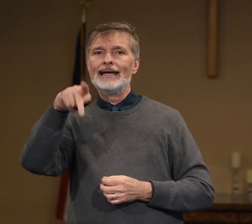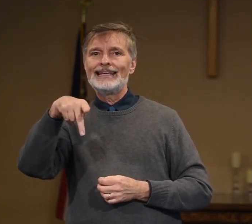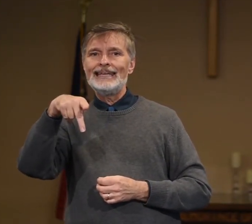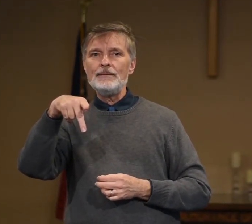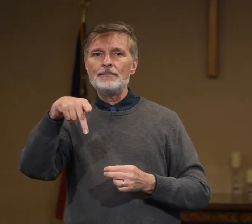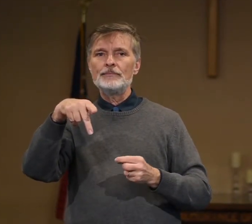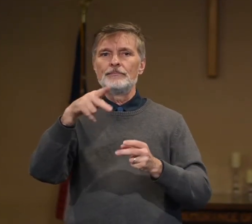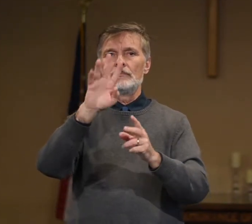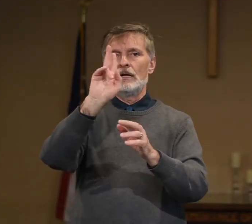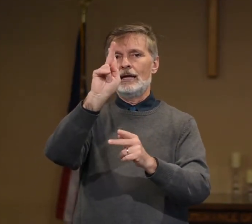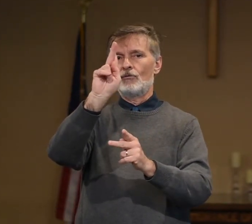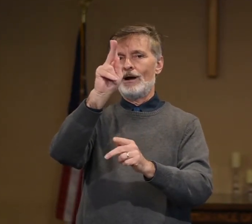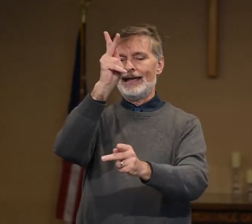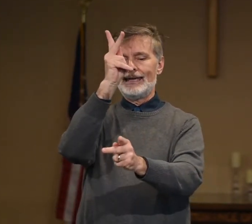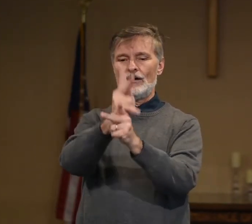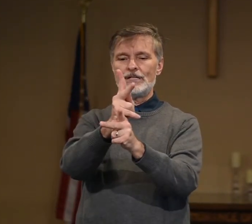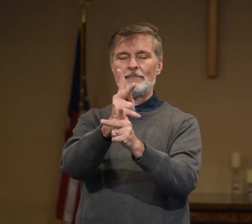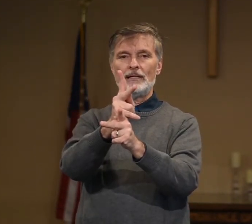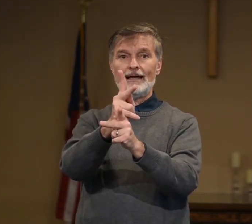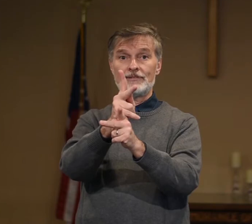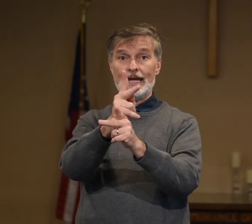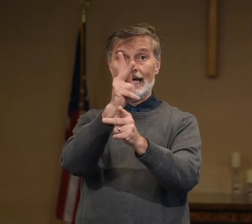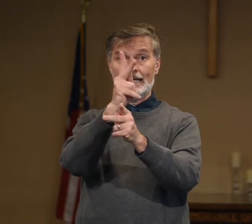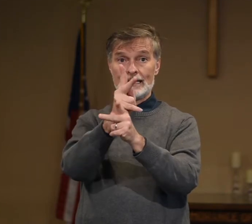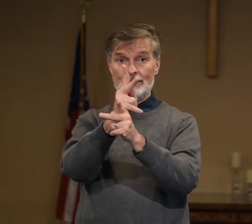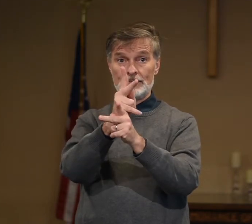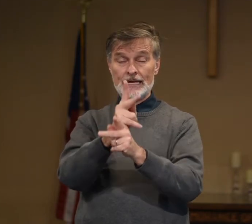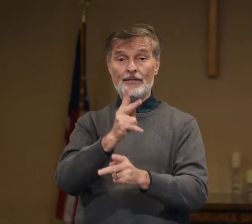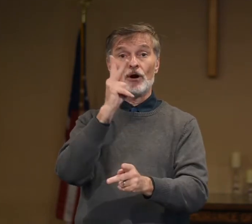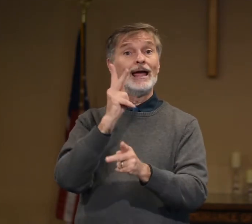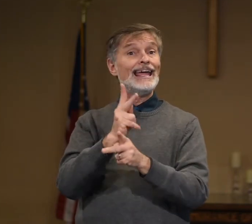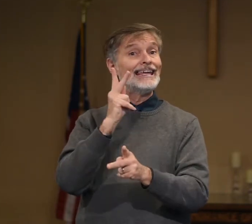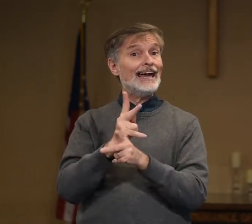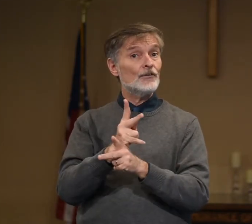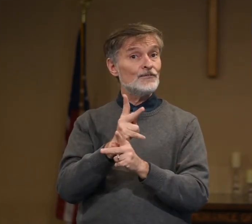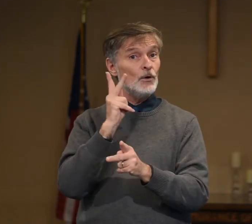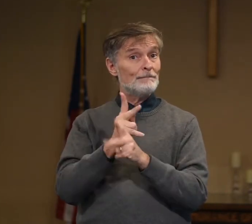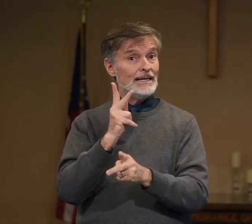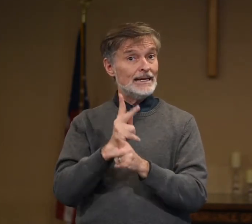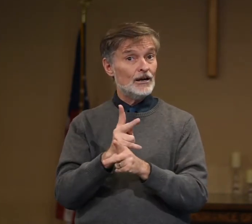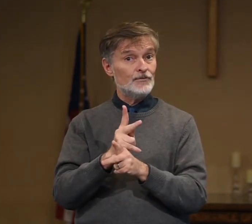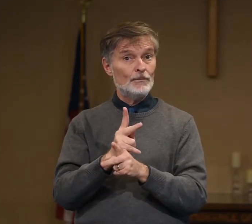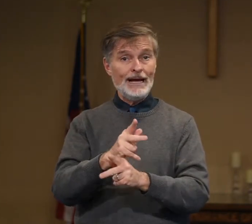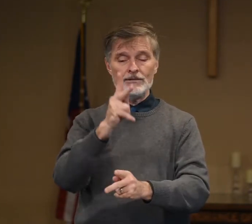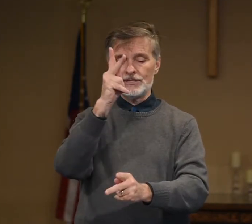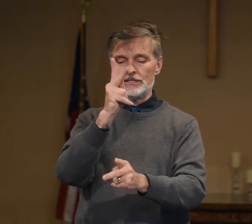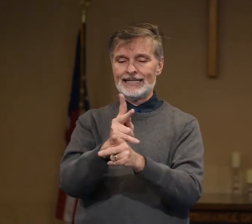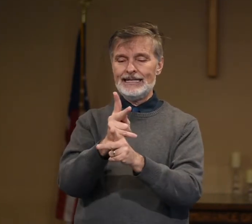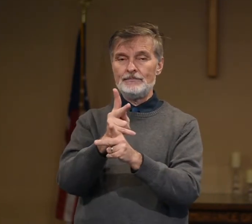Keep. Right K on top of the left K. Keep it together. Careful. Be careful. Bounces. Keep.